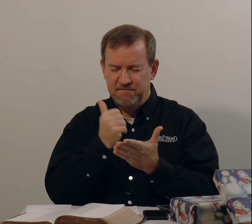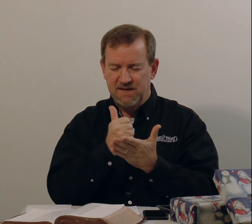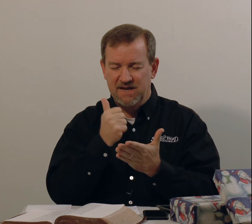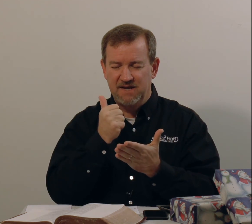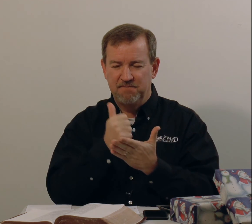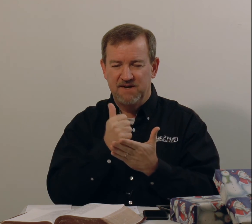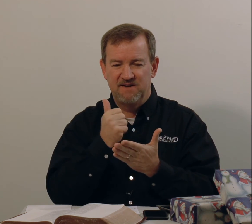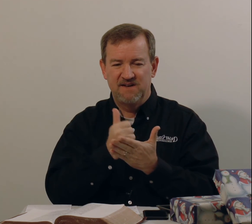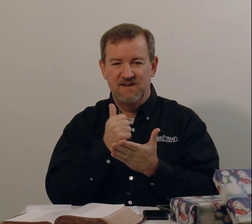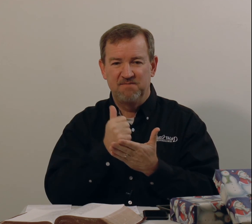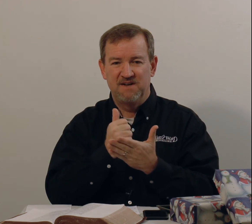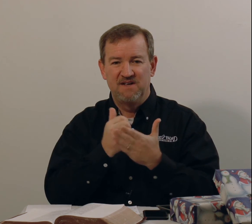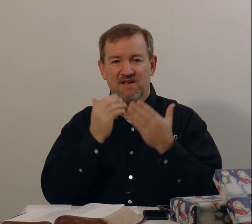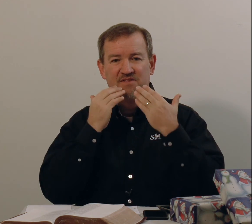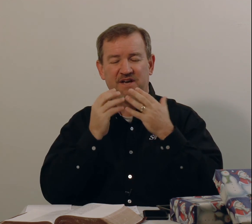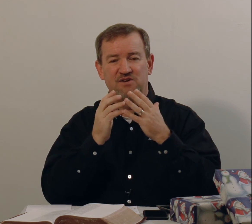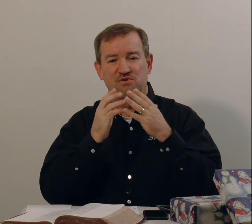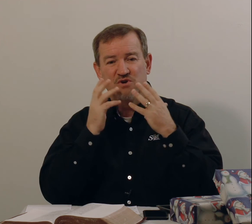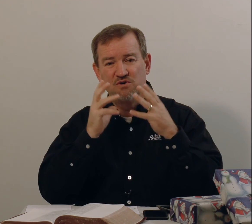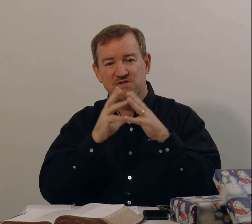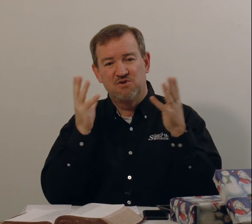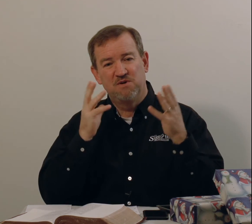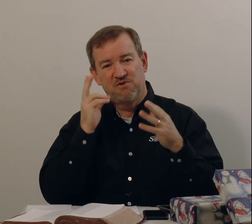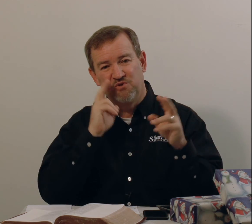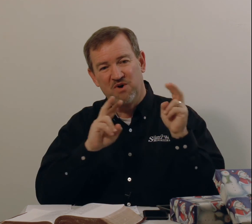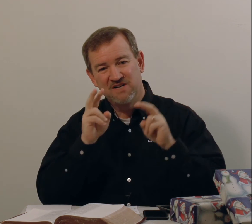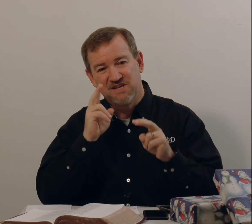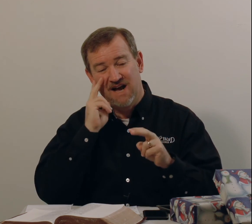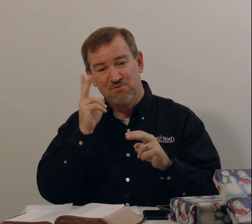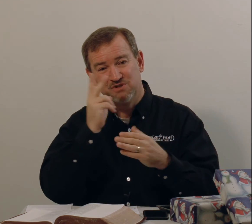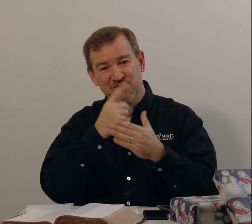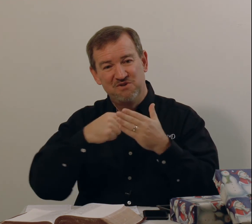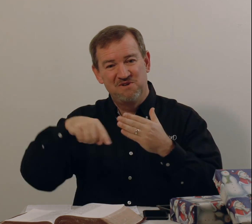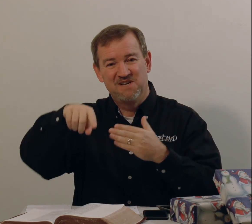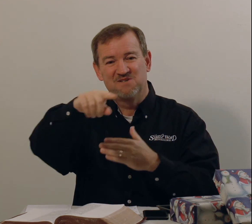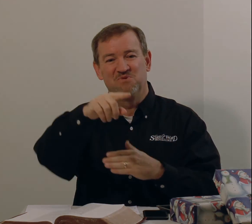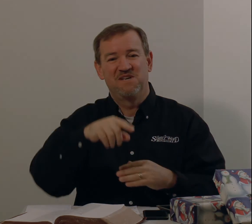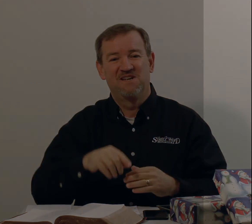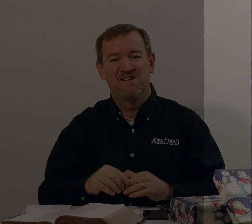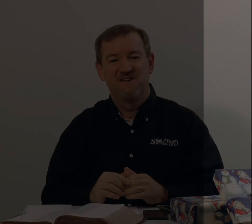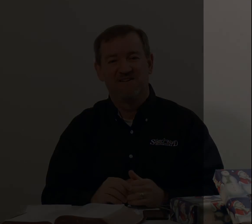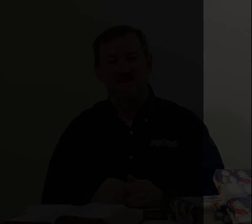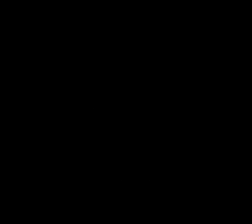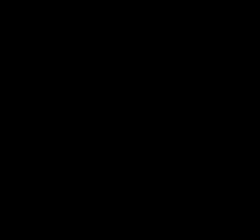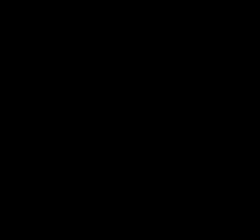Amen. Amen. Thank you so much for watching. I will see you next week. I